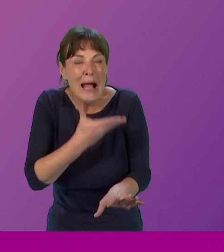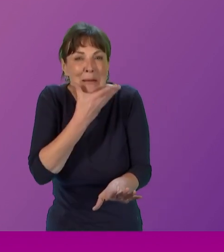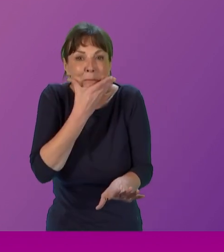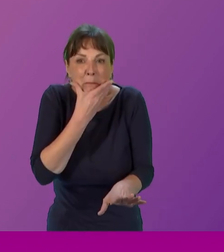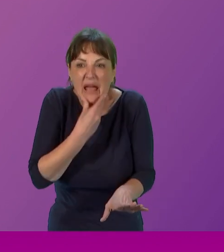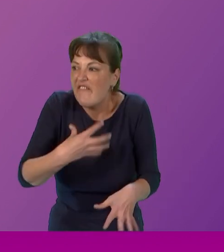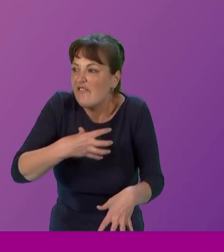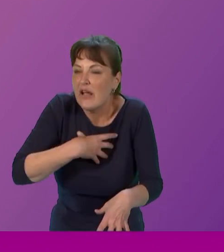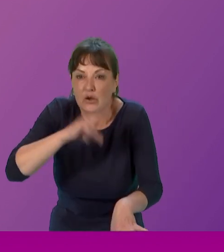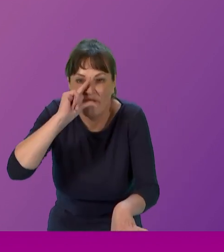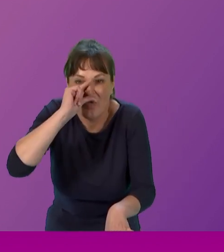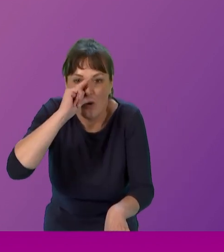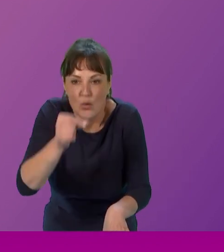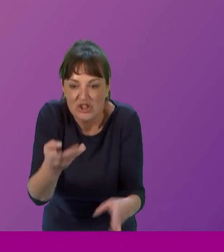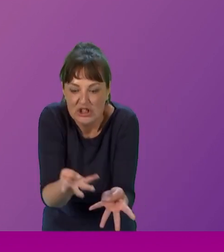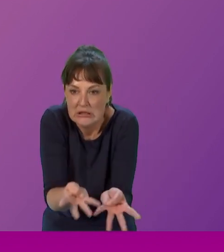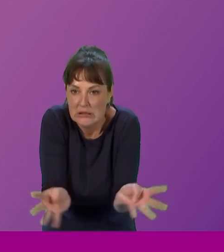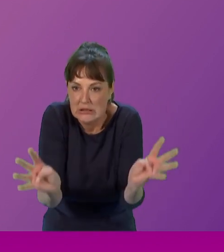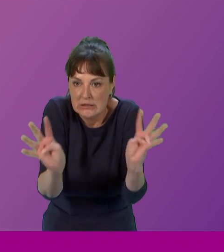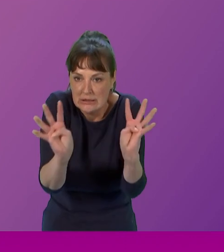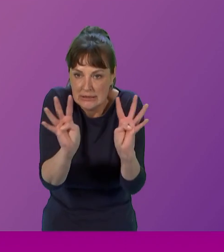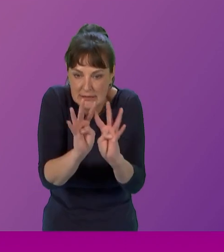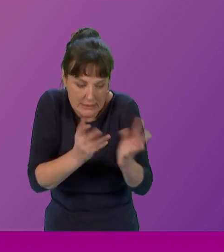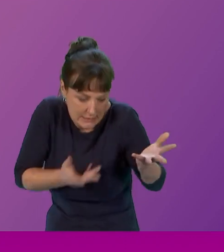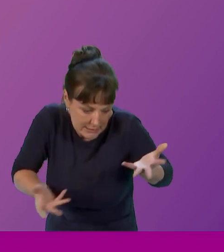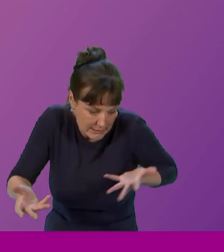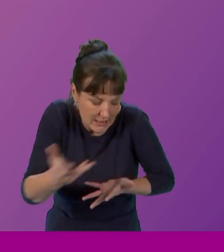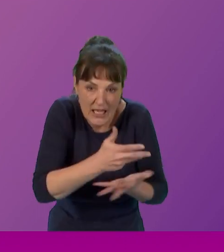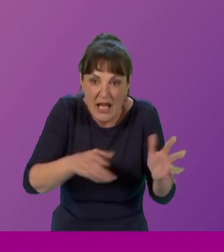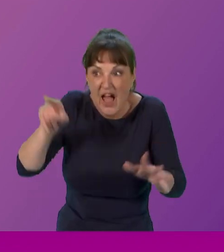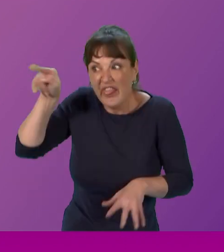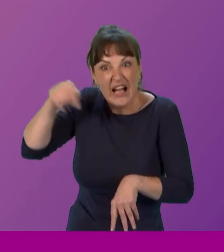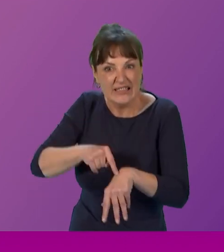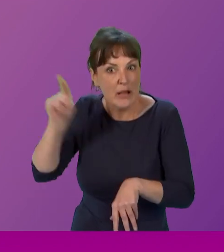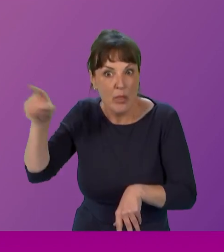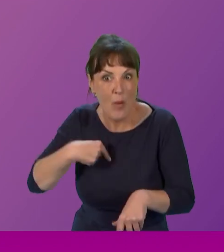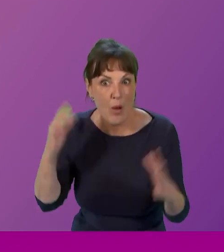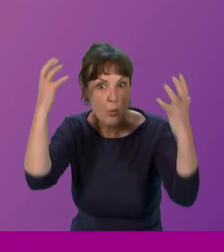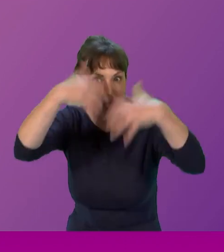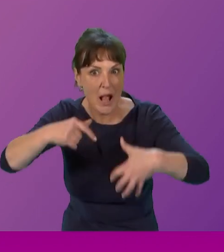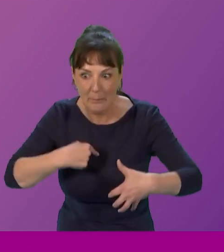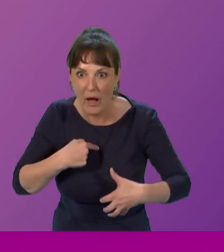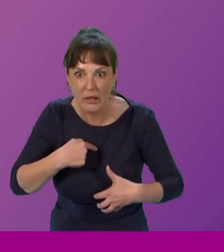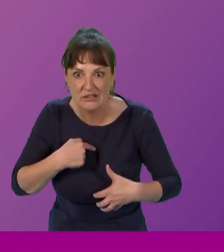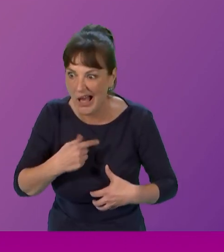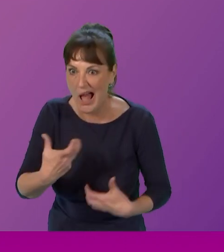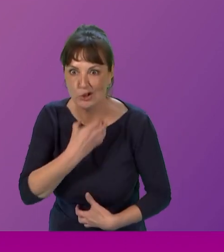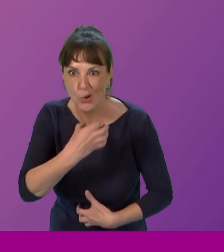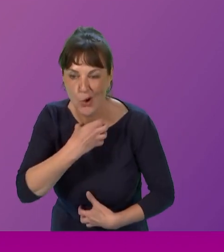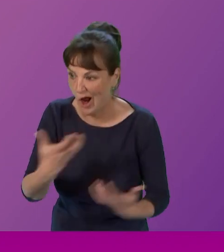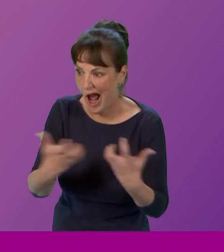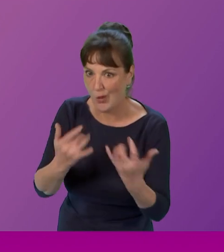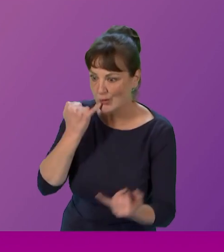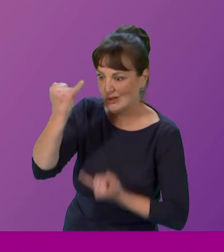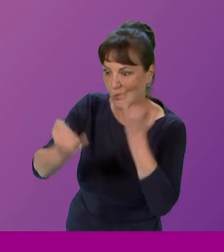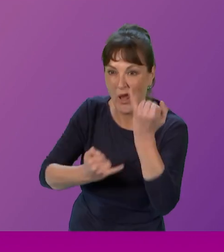It wasn't because of what we could do with a toad, although that was quite handy. It wasn't because of the way that we could curse. It was the fact that they were talking. And when